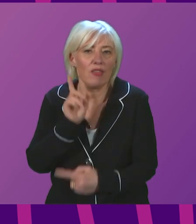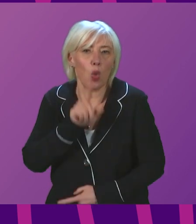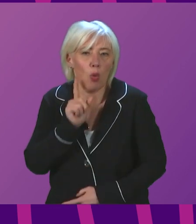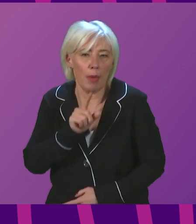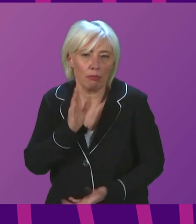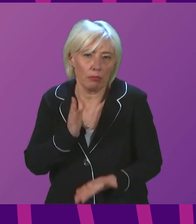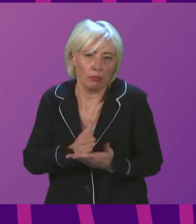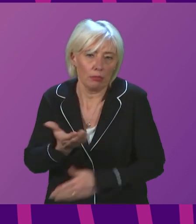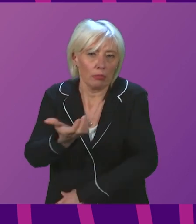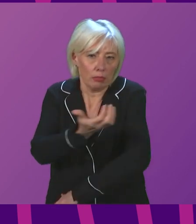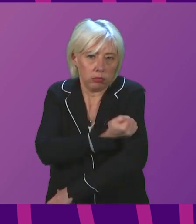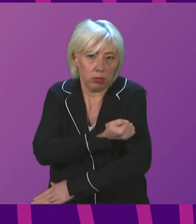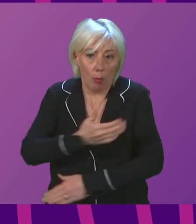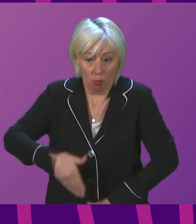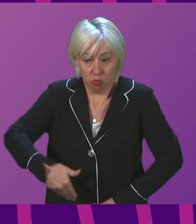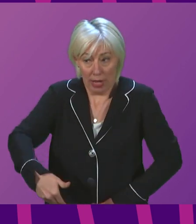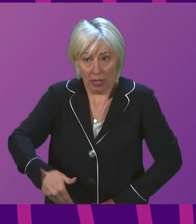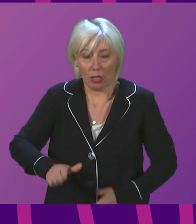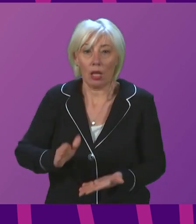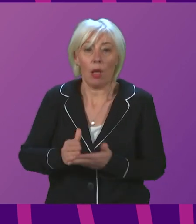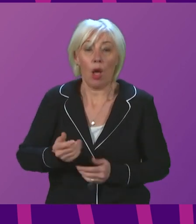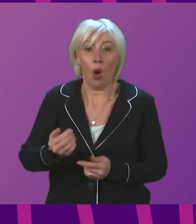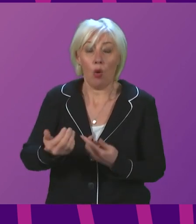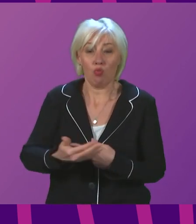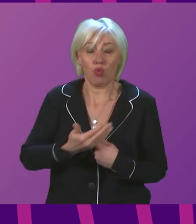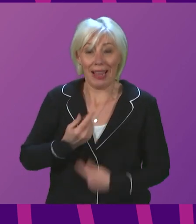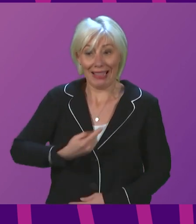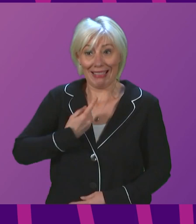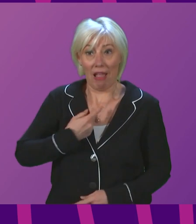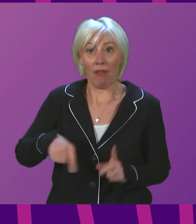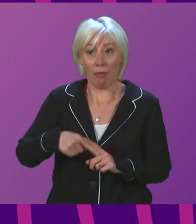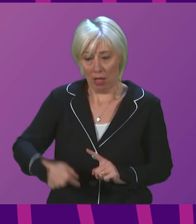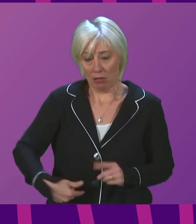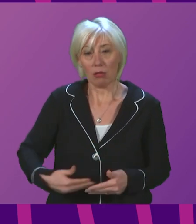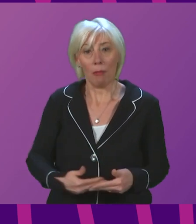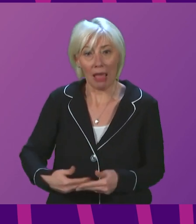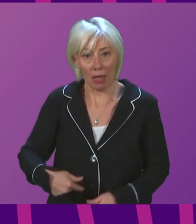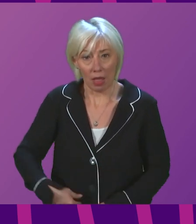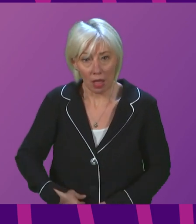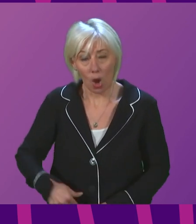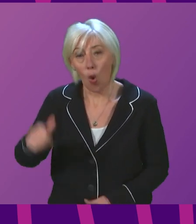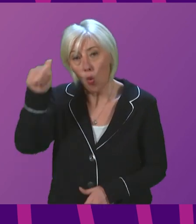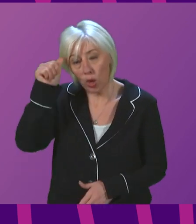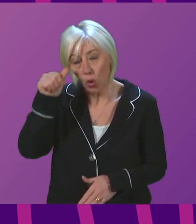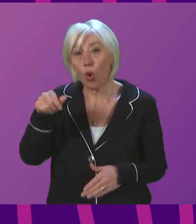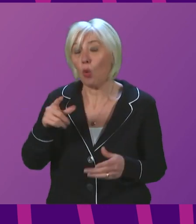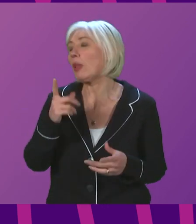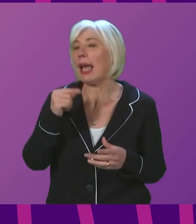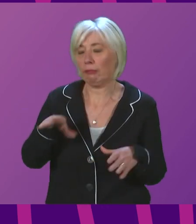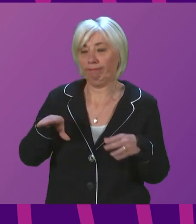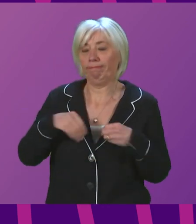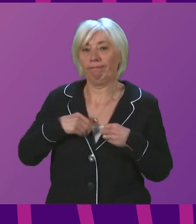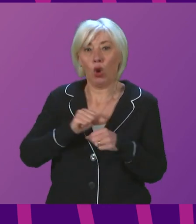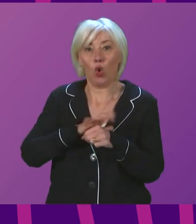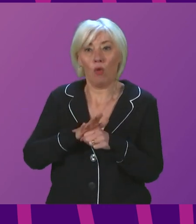getting vaccinated when they pregnant to protect them but also their babies against what we know are the risks of Covid in pregnancy.